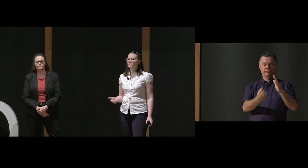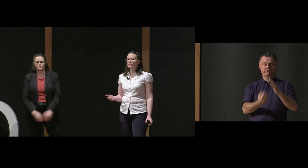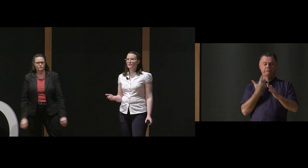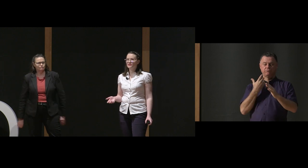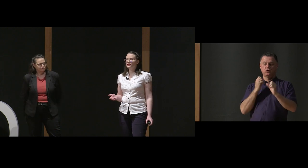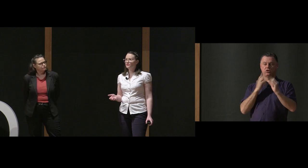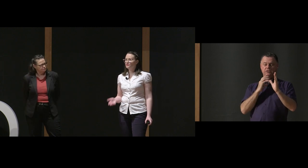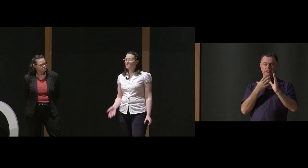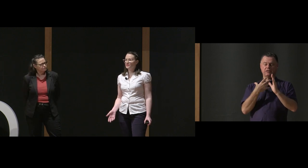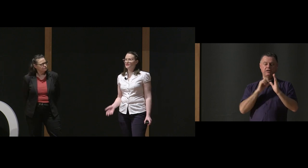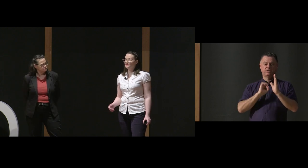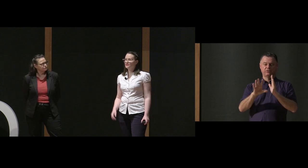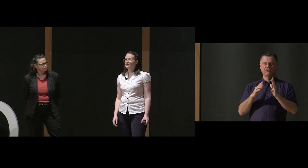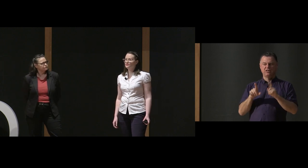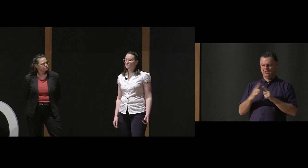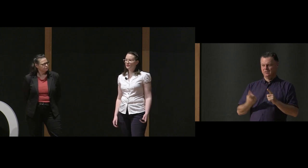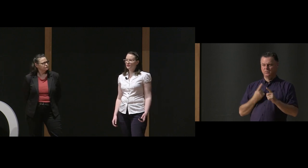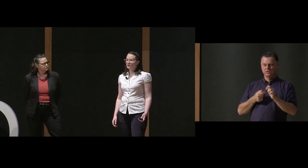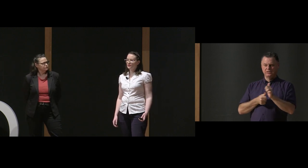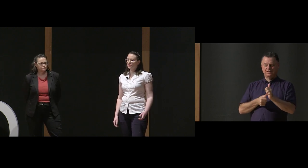one of these personal assistants.